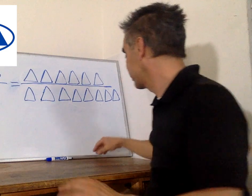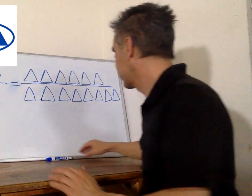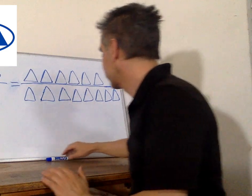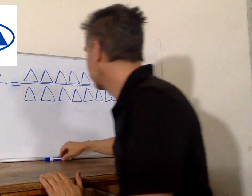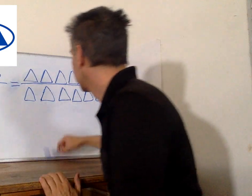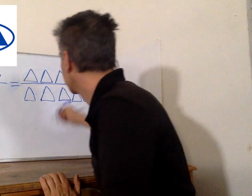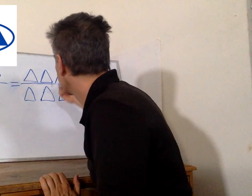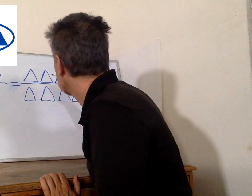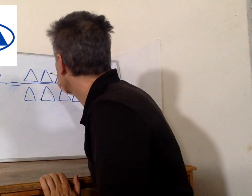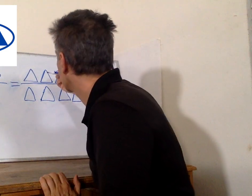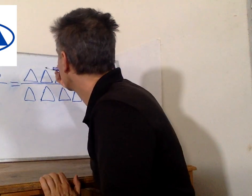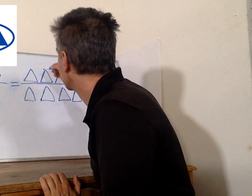numerator.